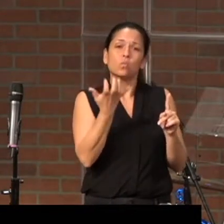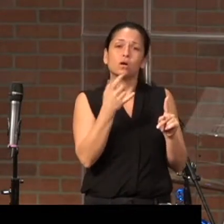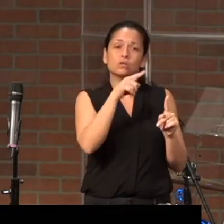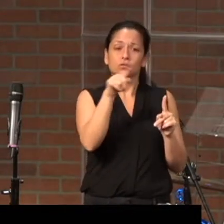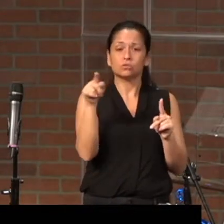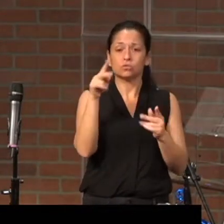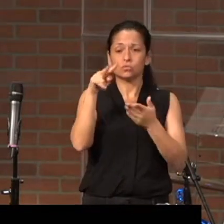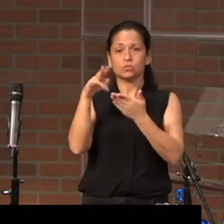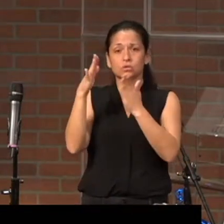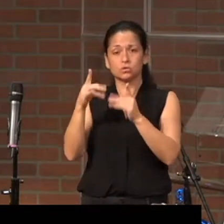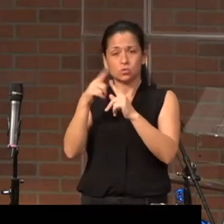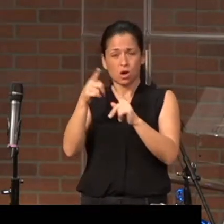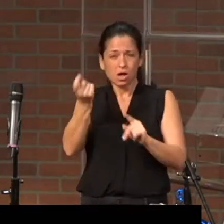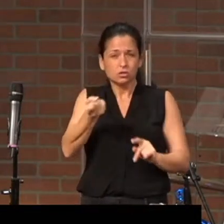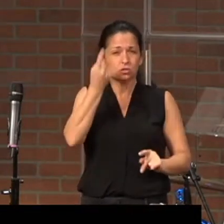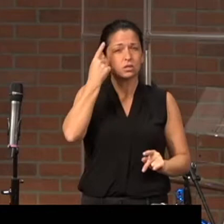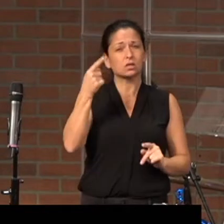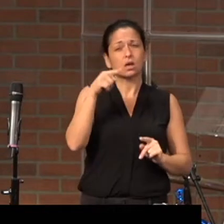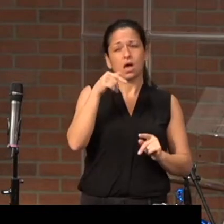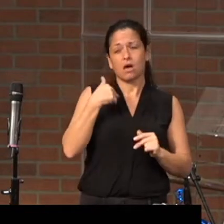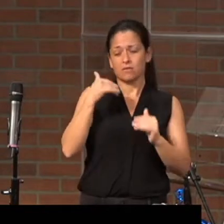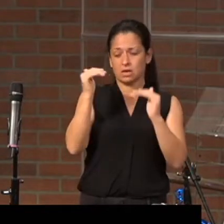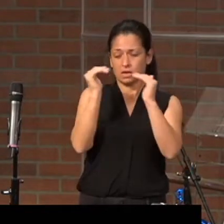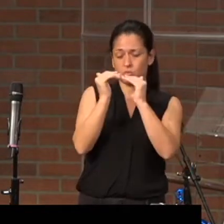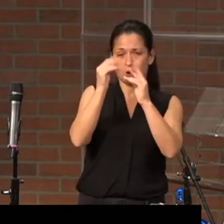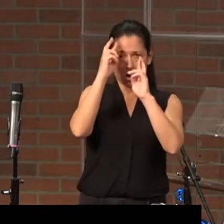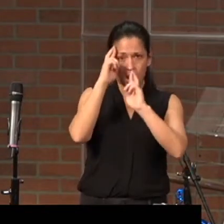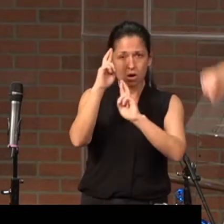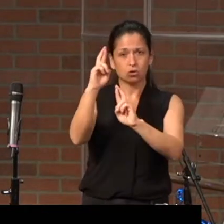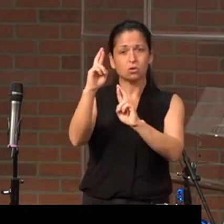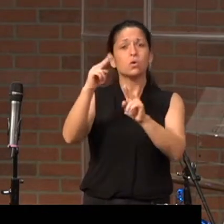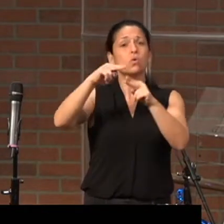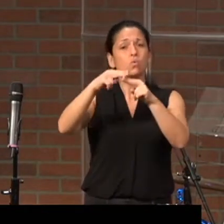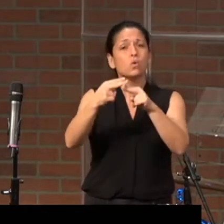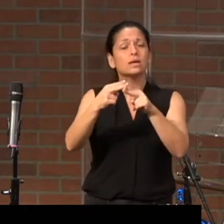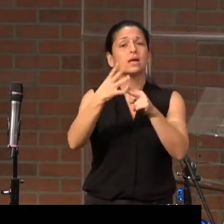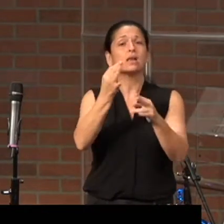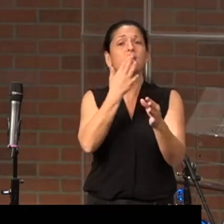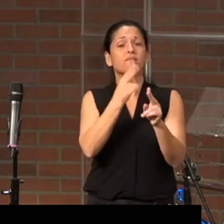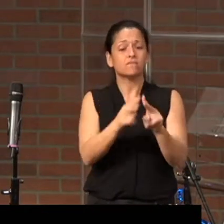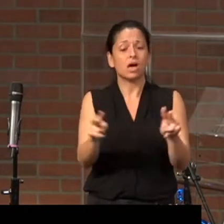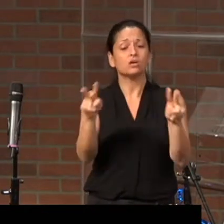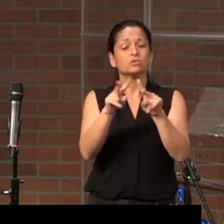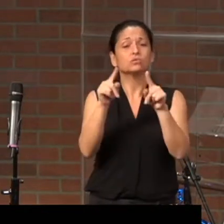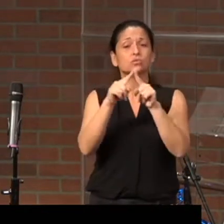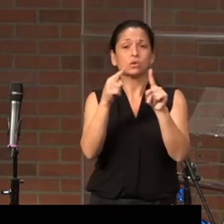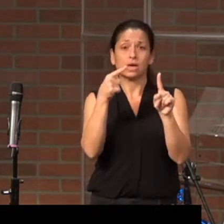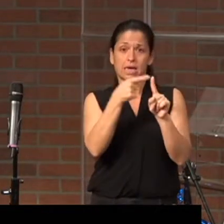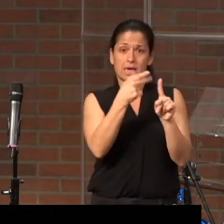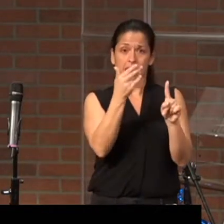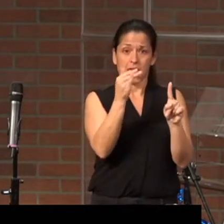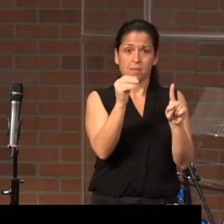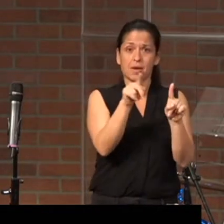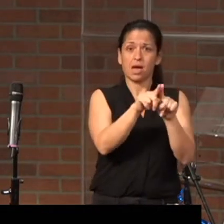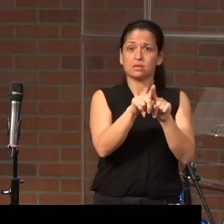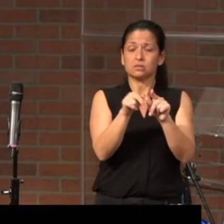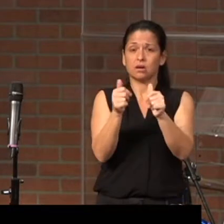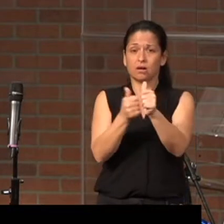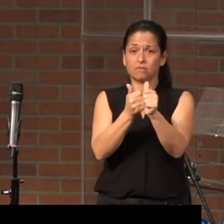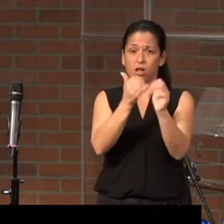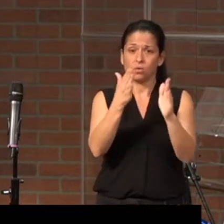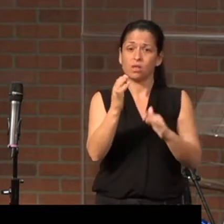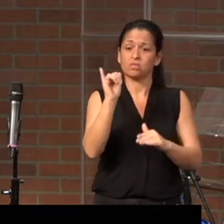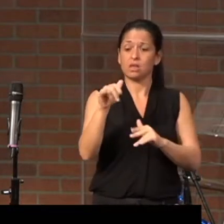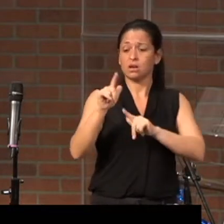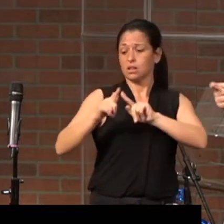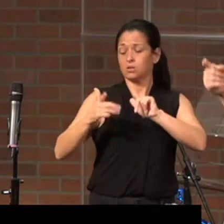equal honor and weight and value to him as an apostle, and the language that's